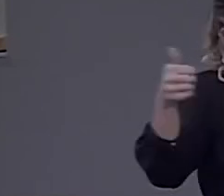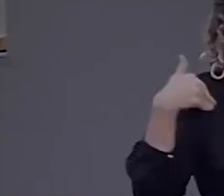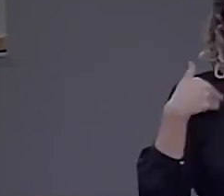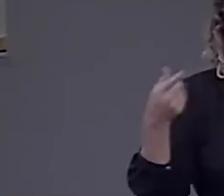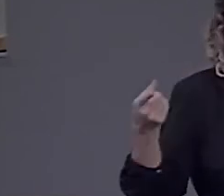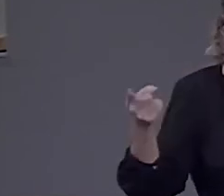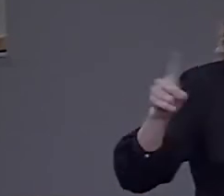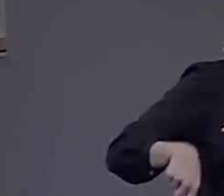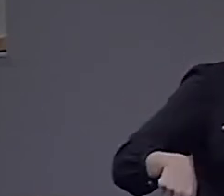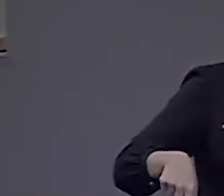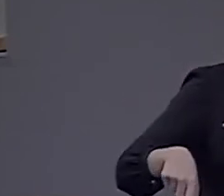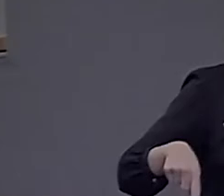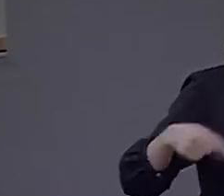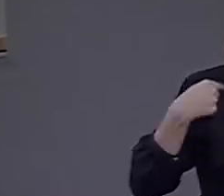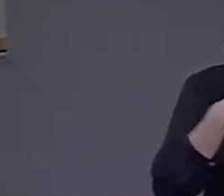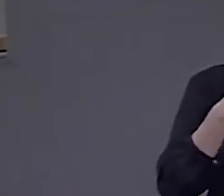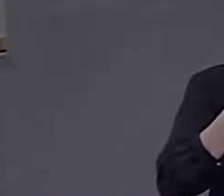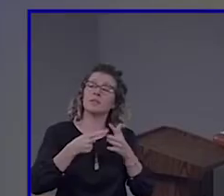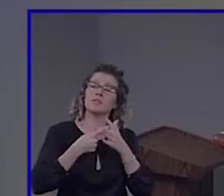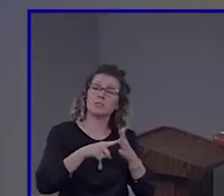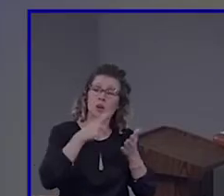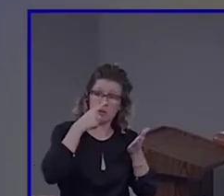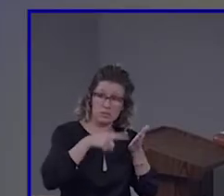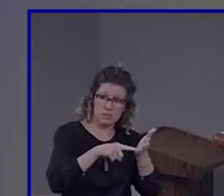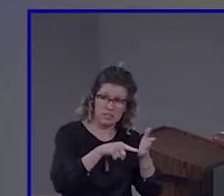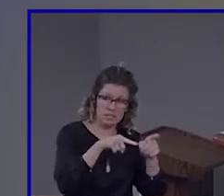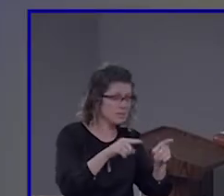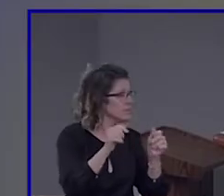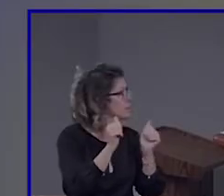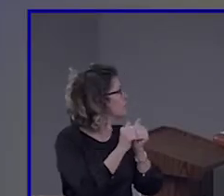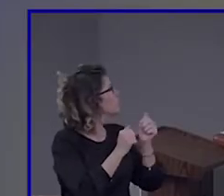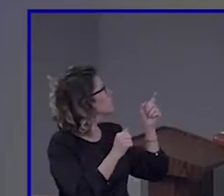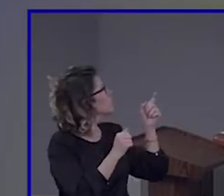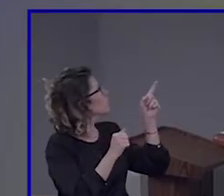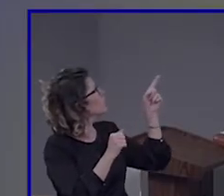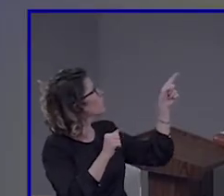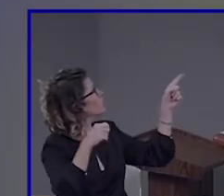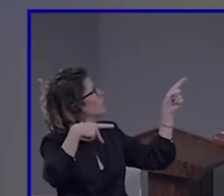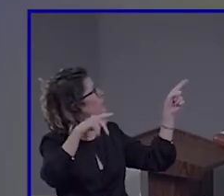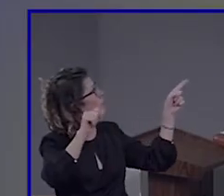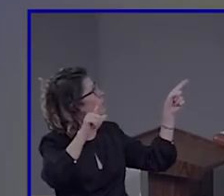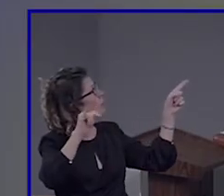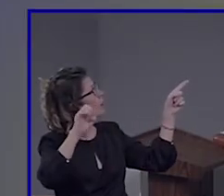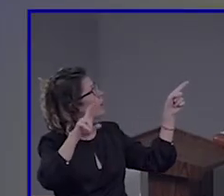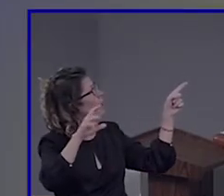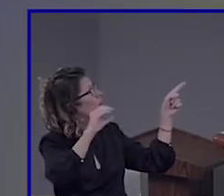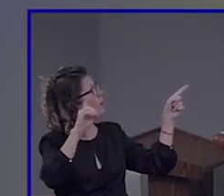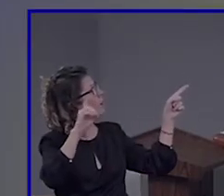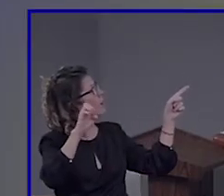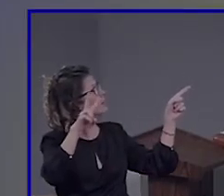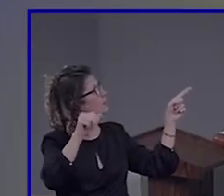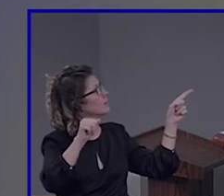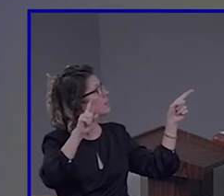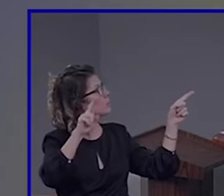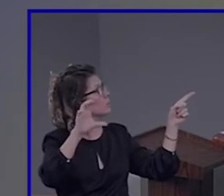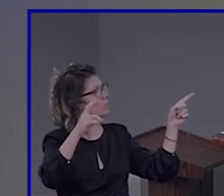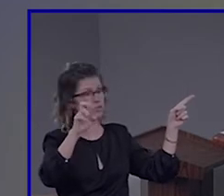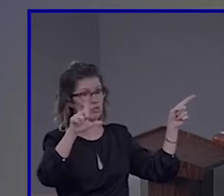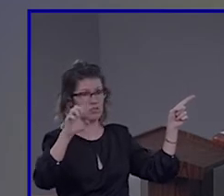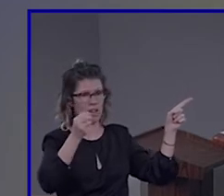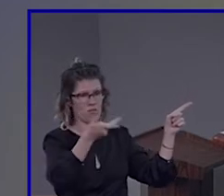started to work on this question with Christophe Pallier and Anne-Dominique de Vauchel, and this is one of the, I think,